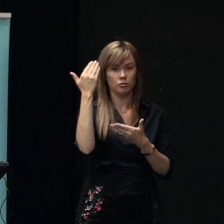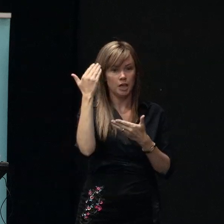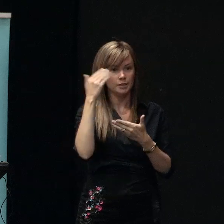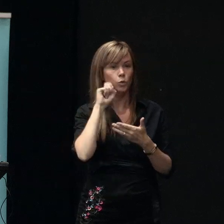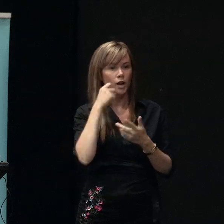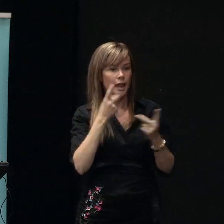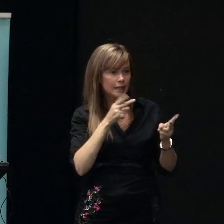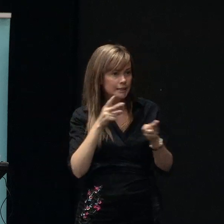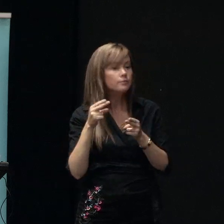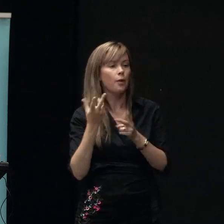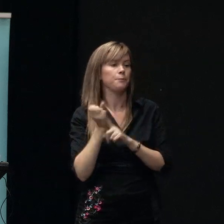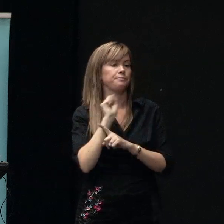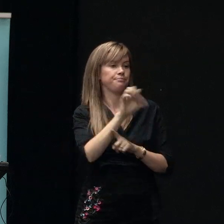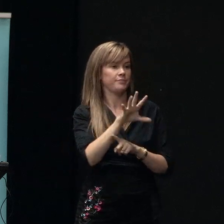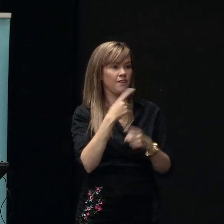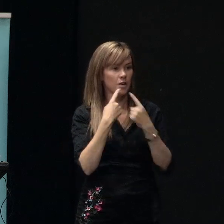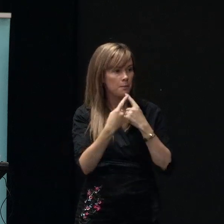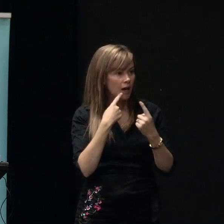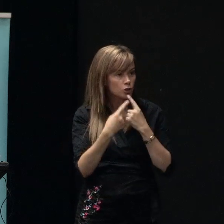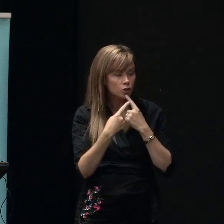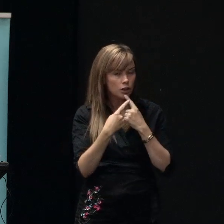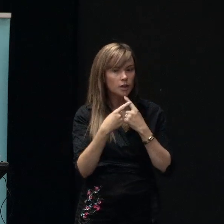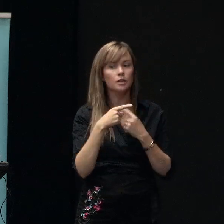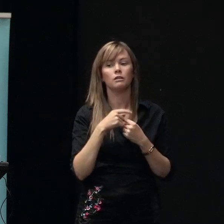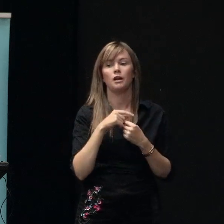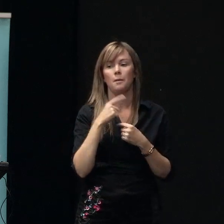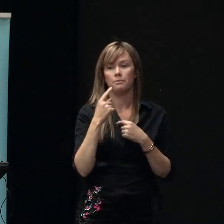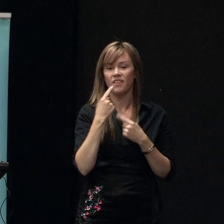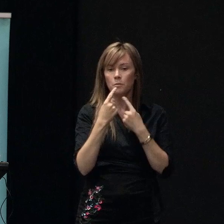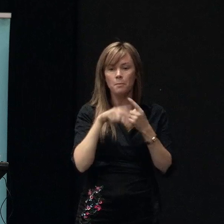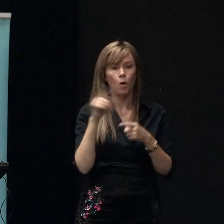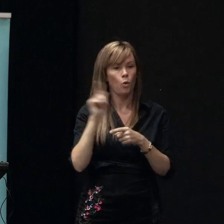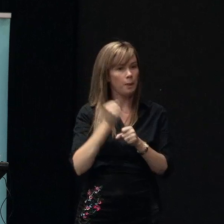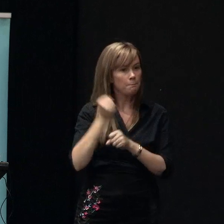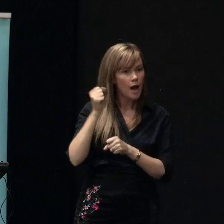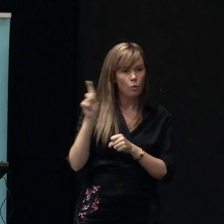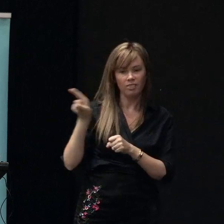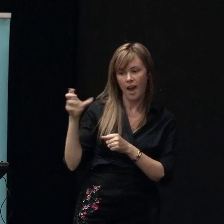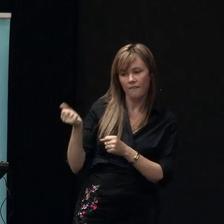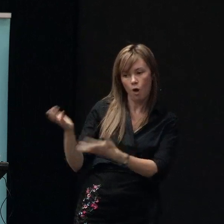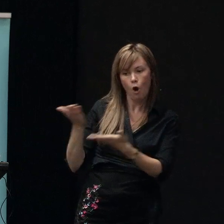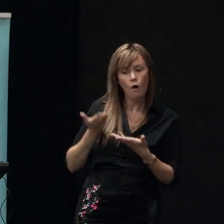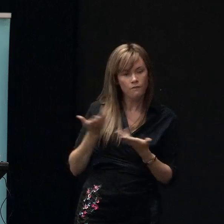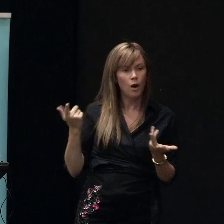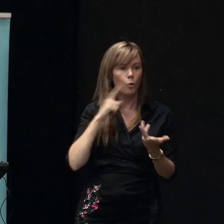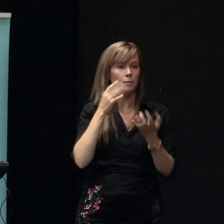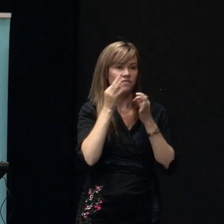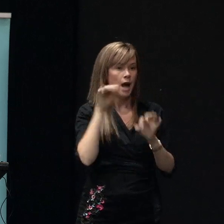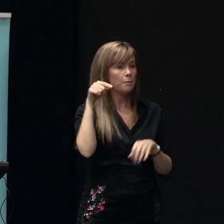they'll be up information on what the banks are offering will be there as well so get that information